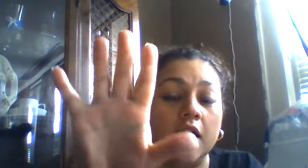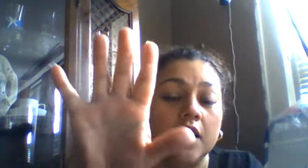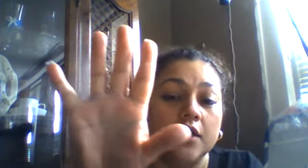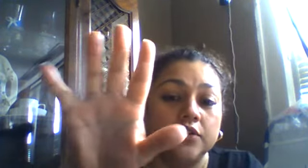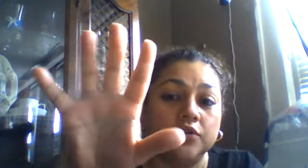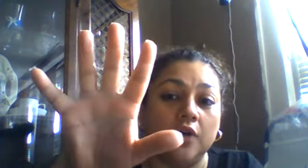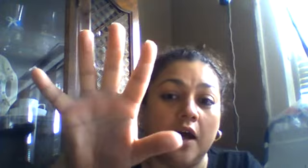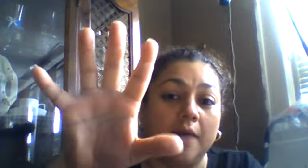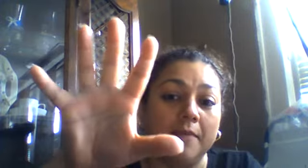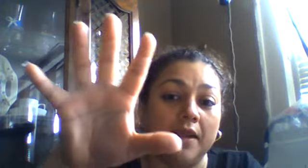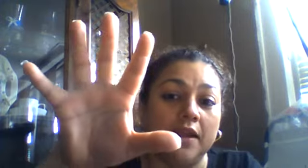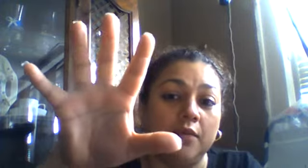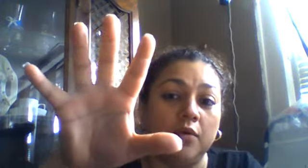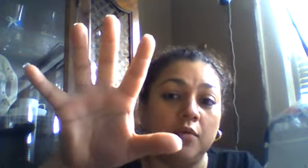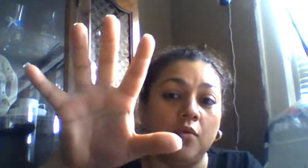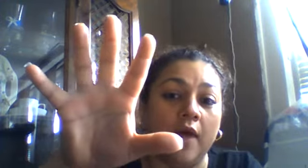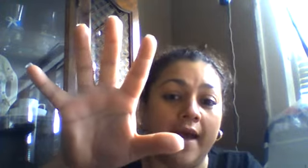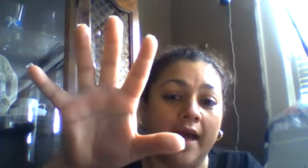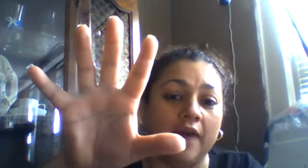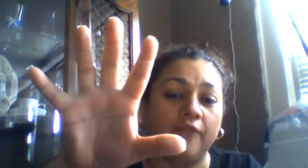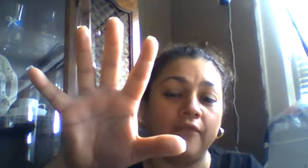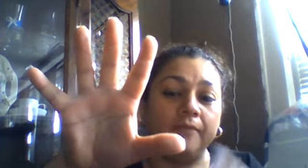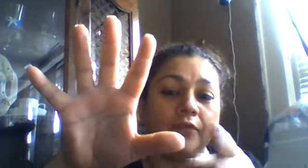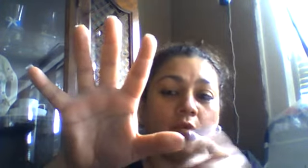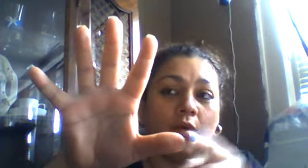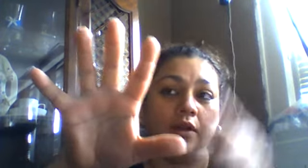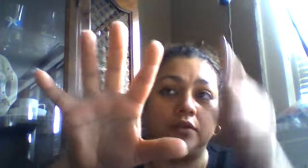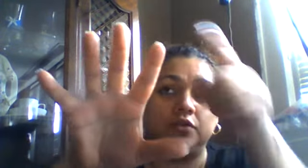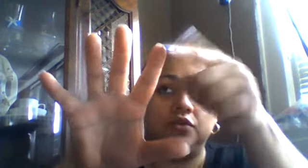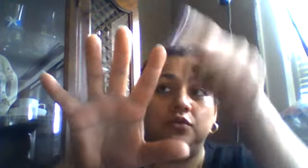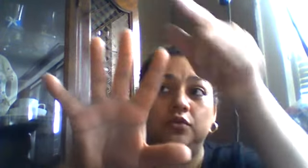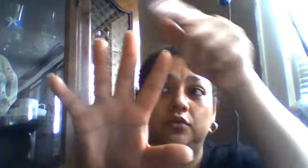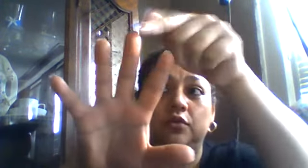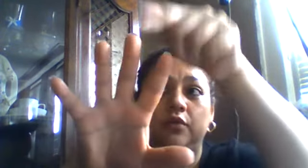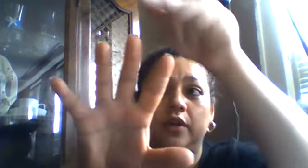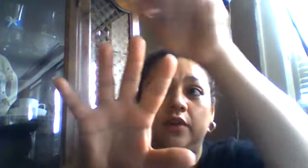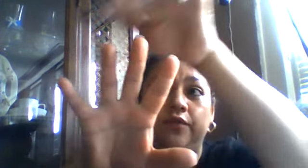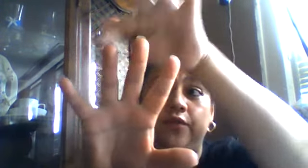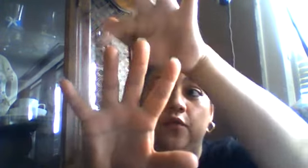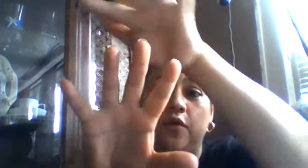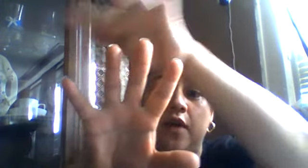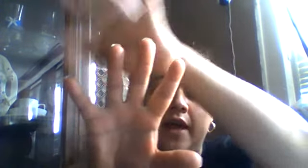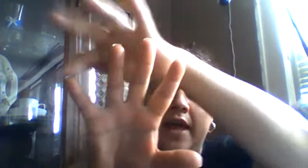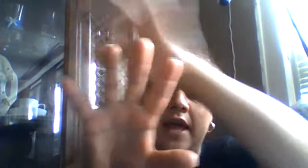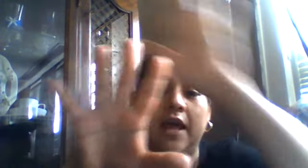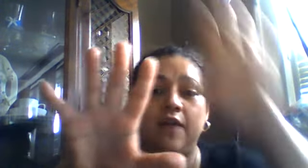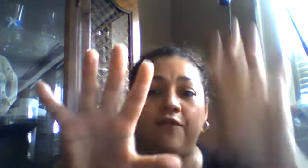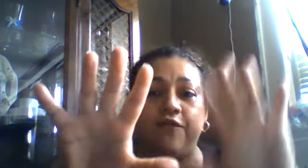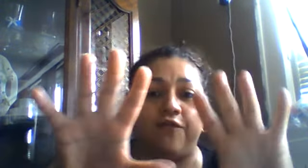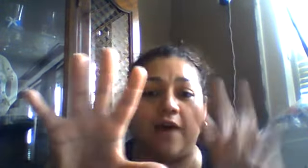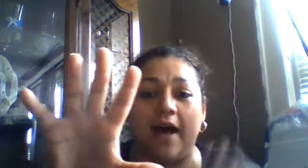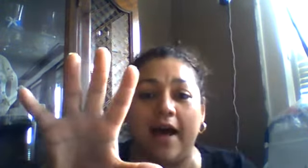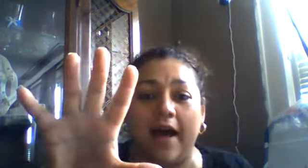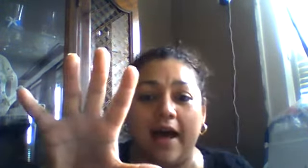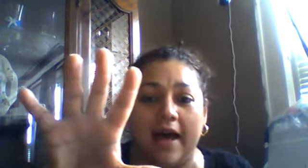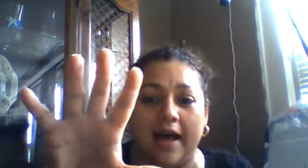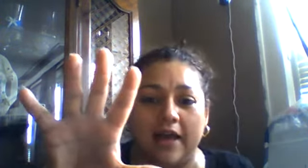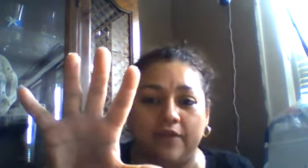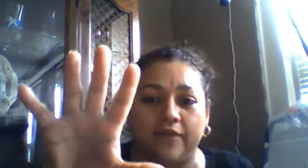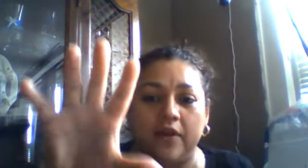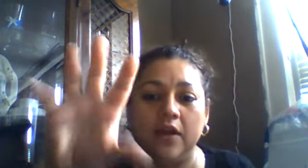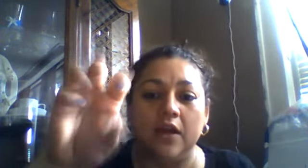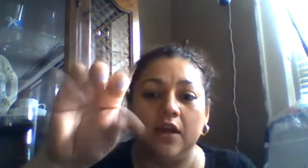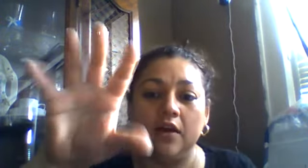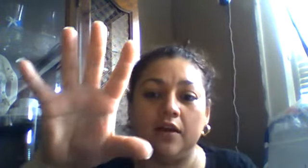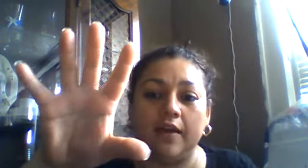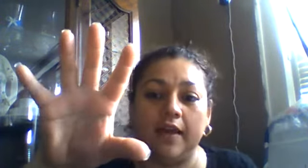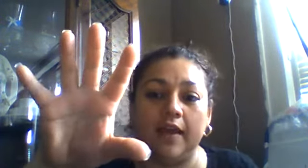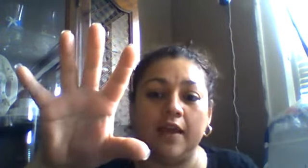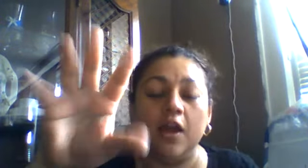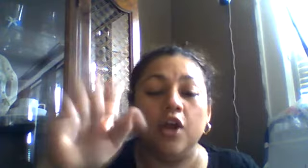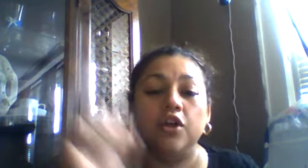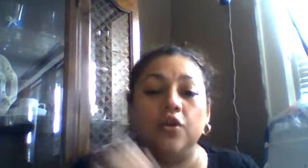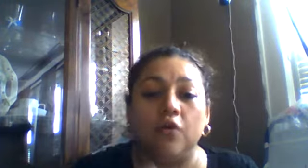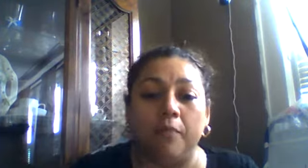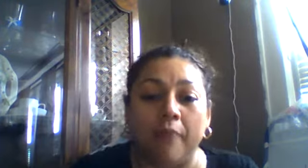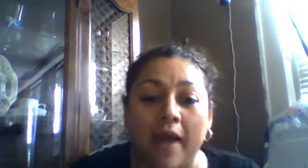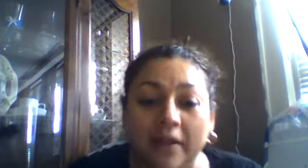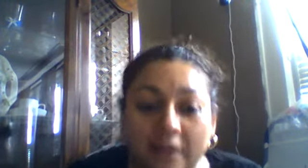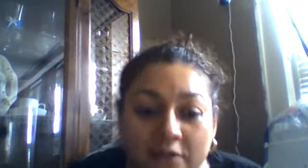So, how many we will have? One, two, three, four, and five. Okay? You could practice